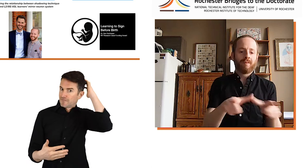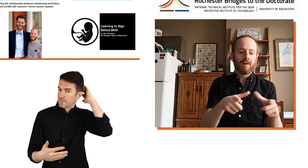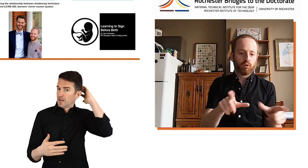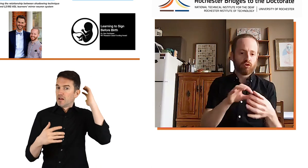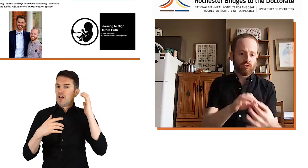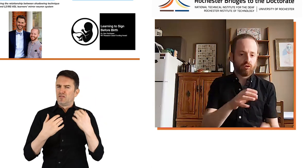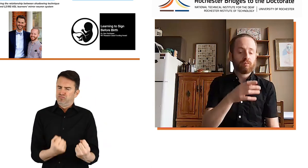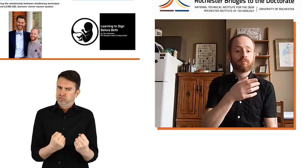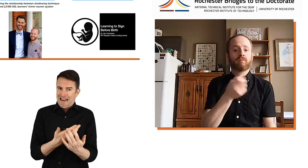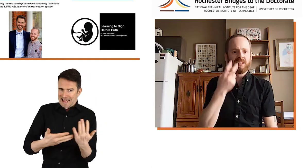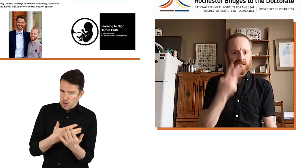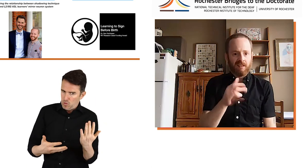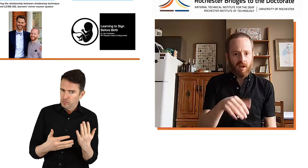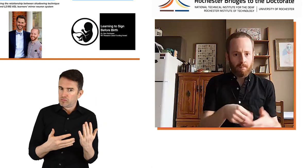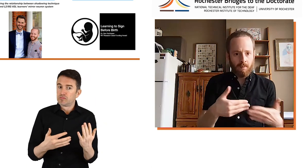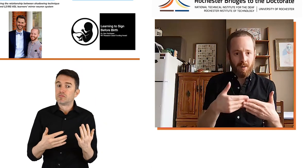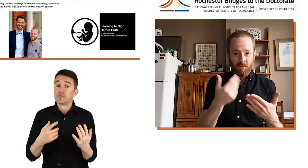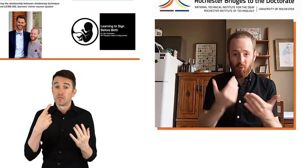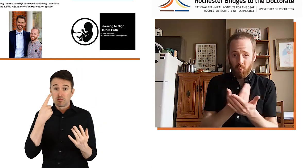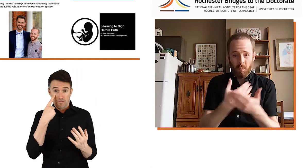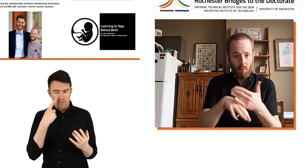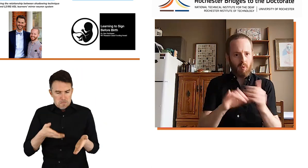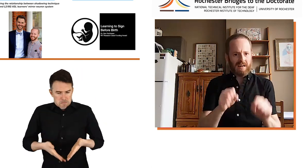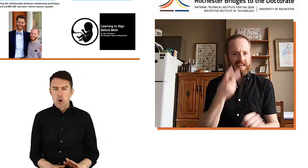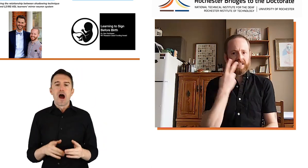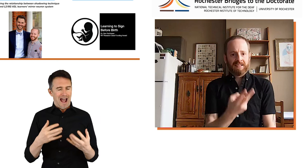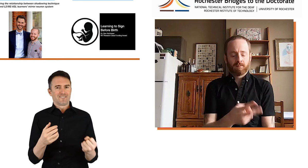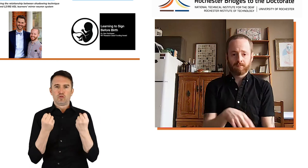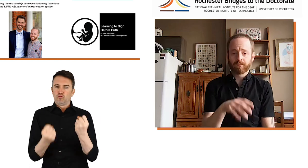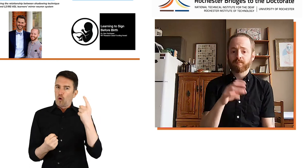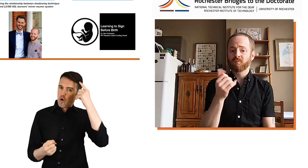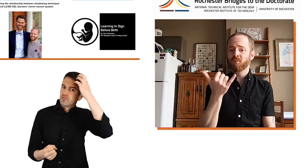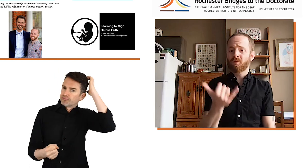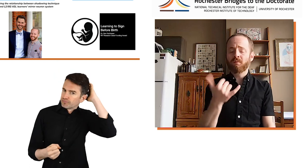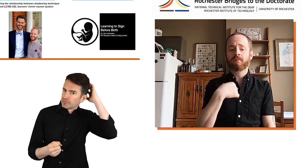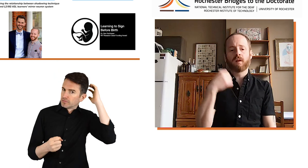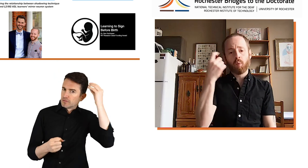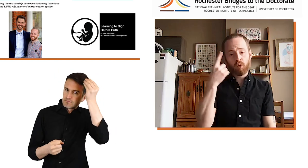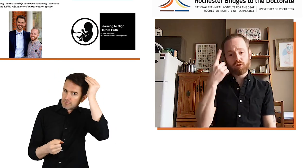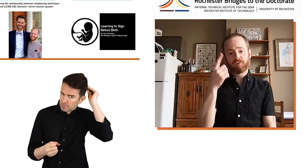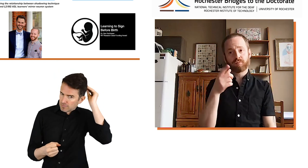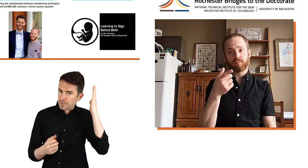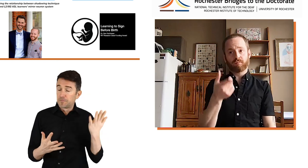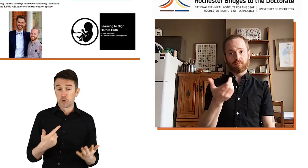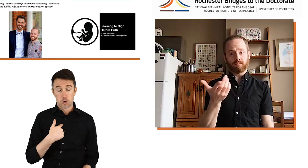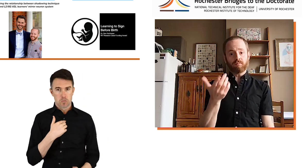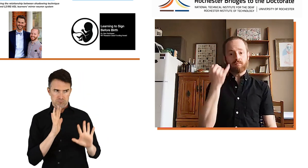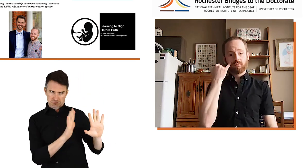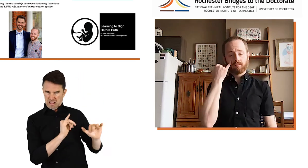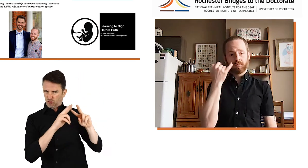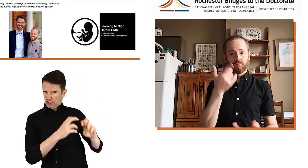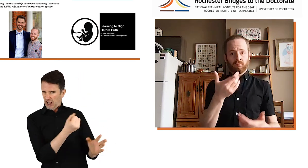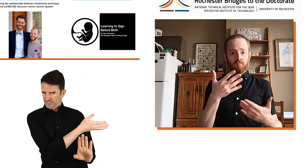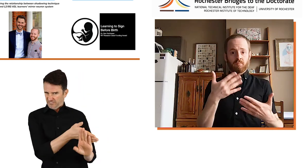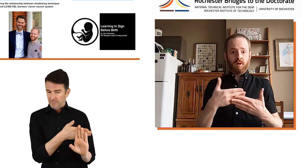on the left side for language that is their mother's native language. So infants, even at birth, we can see that recognition and